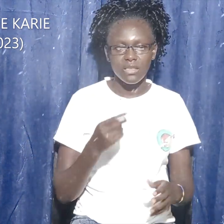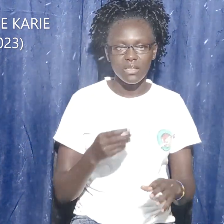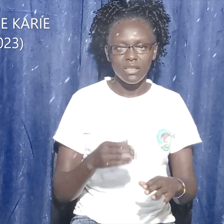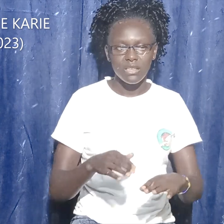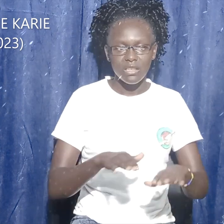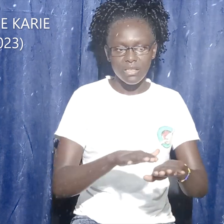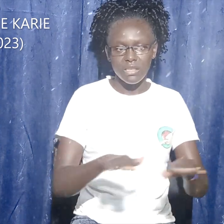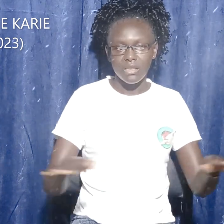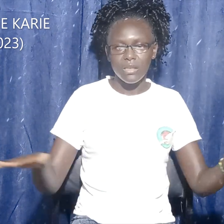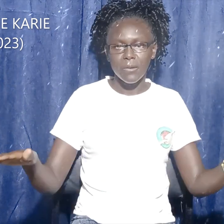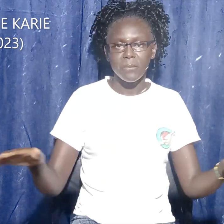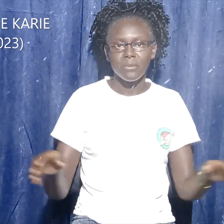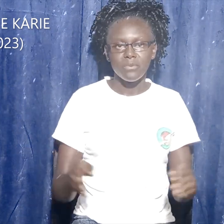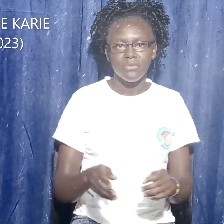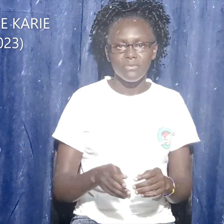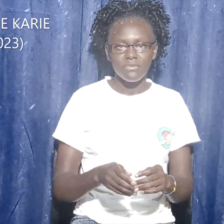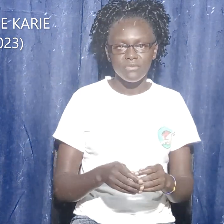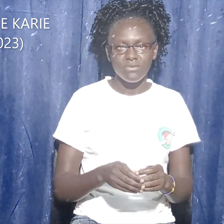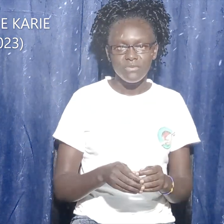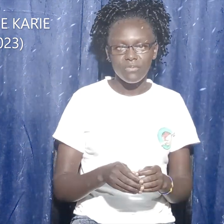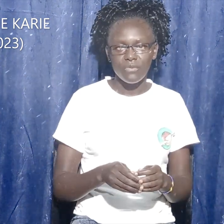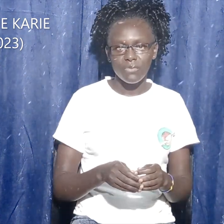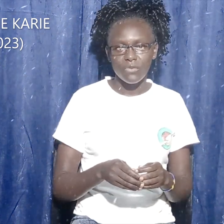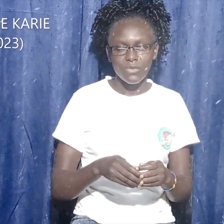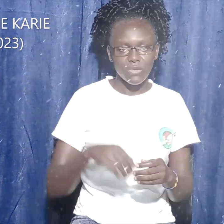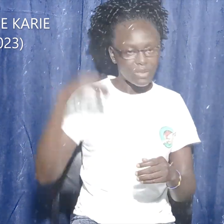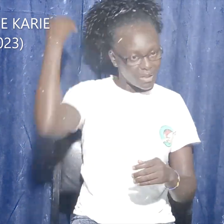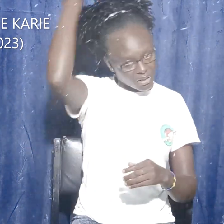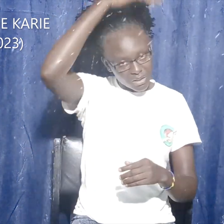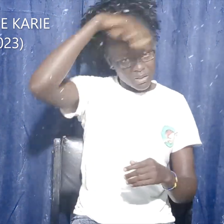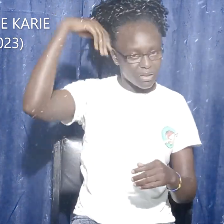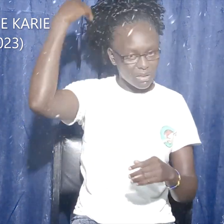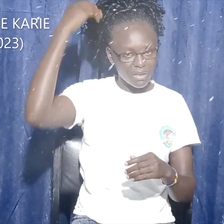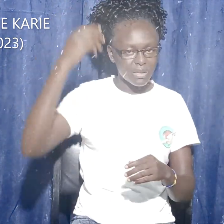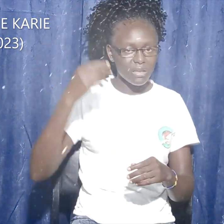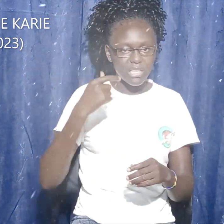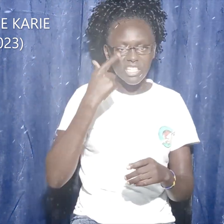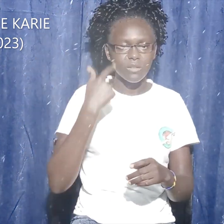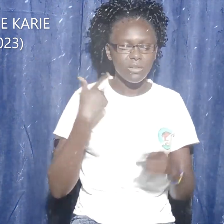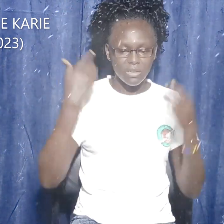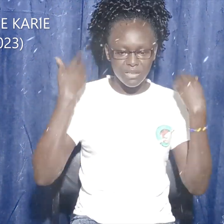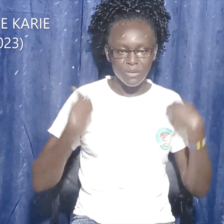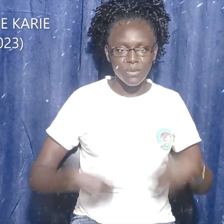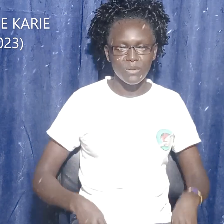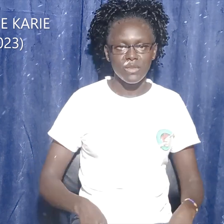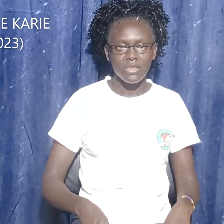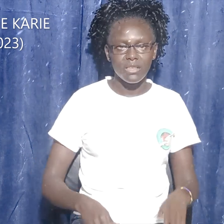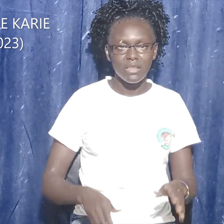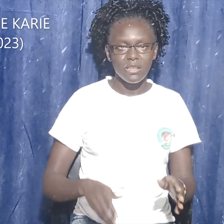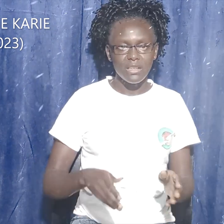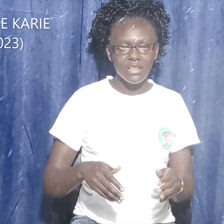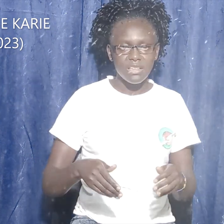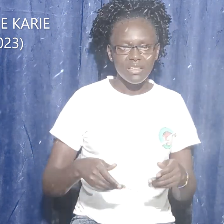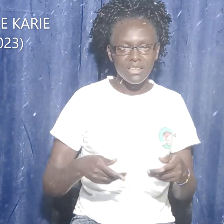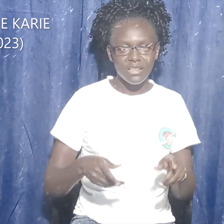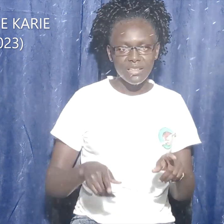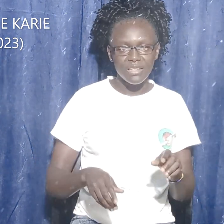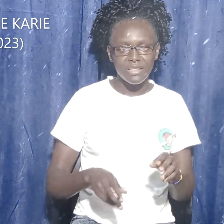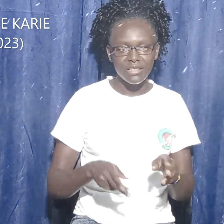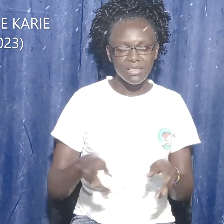which was on Jesus' head was not lying with the white linen cloth, but not folded